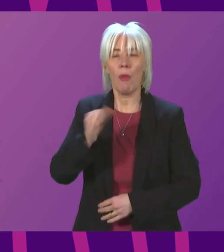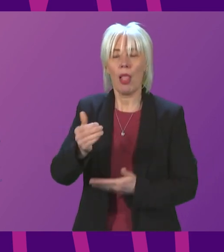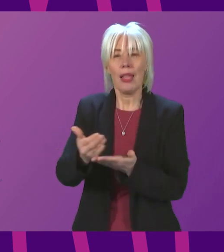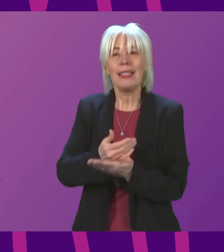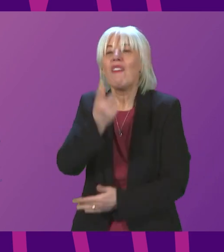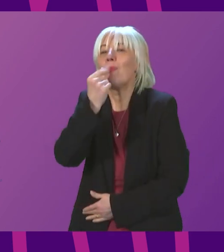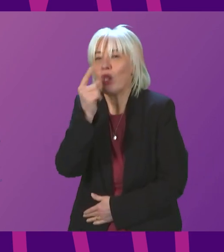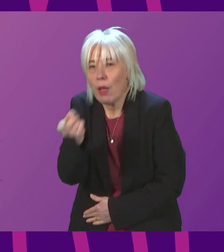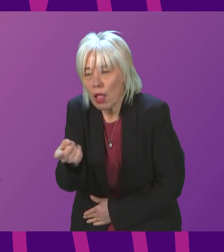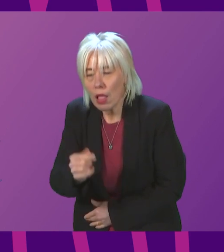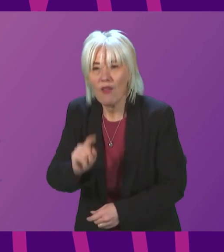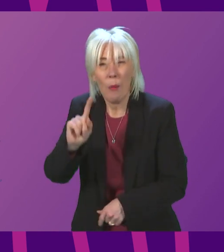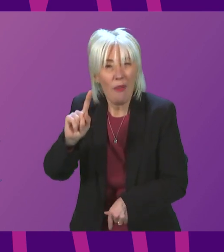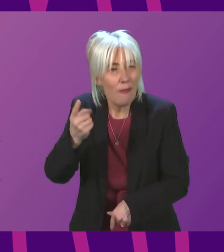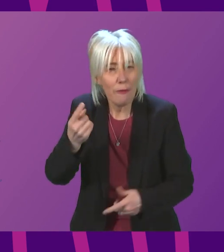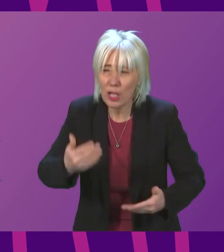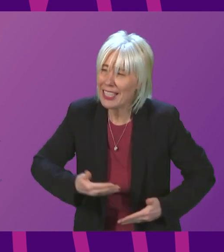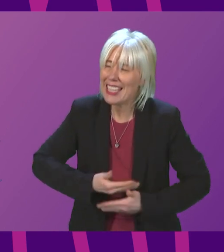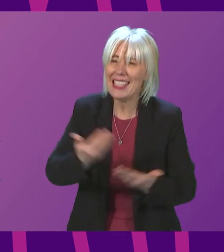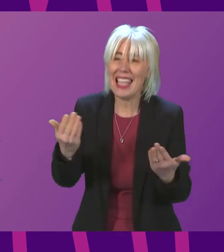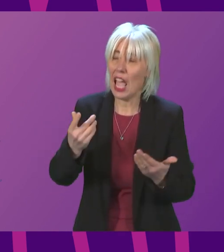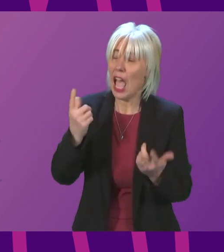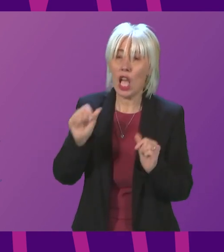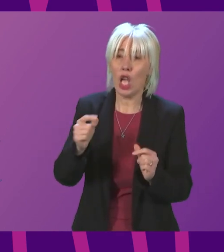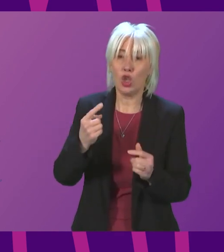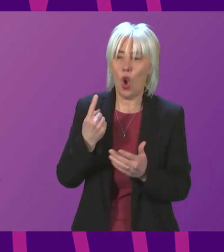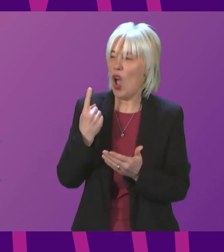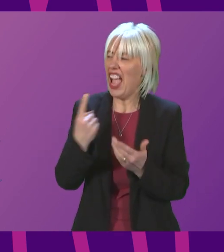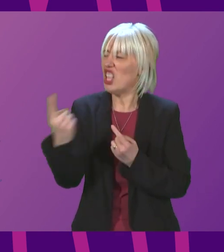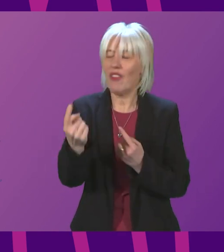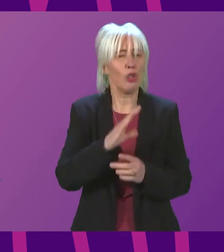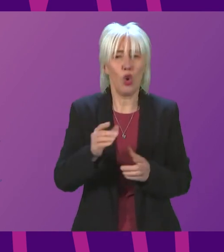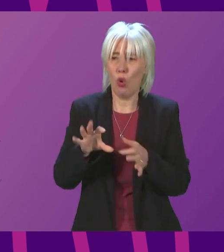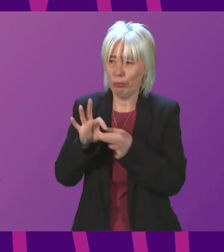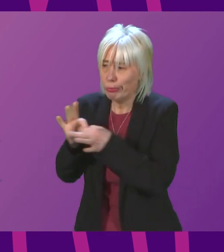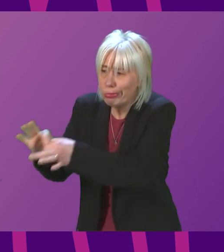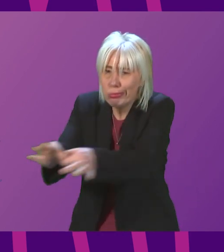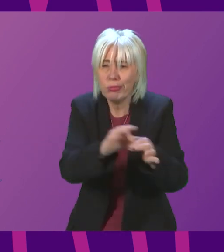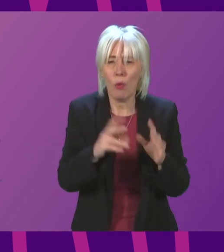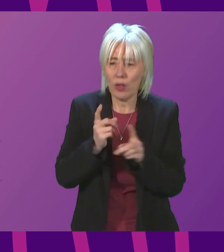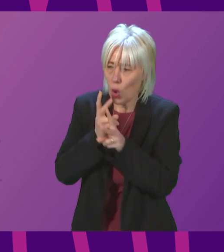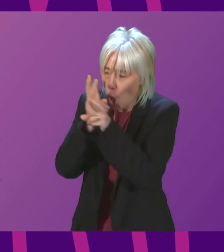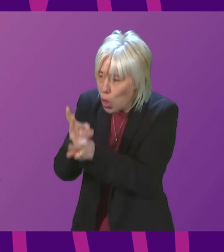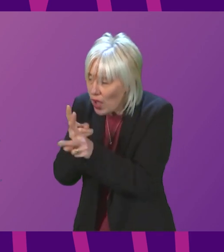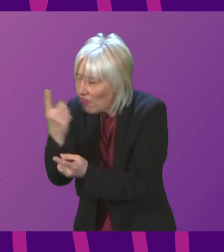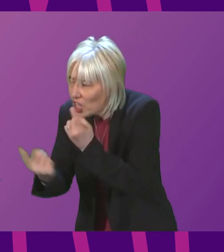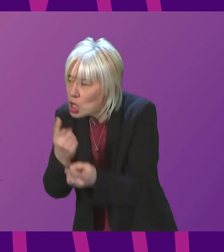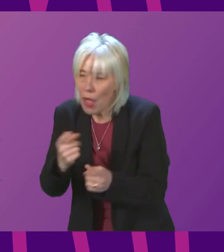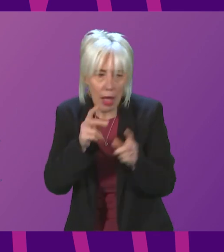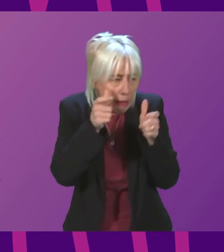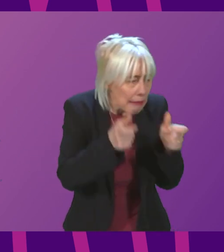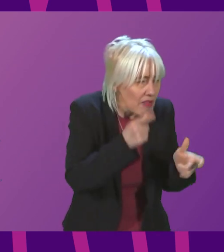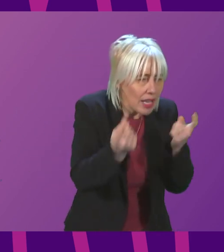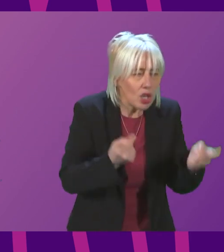this from day one has been a collective endeavour we've all had to look out for each other and look after each other and even as we go into hopefully